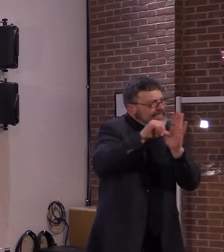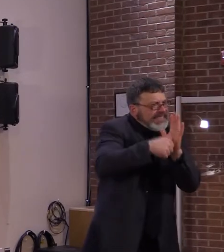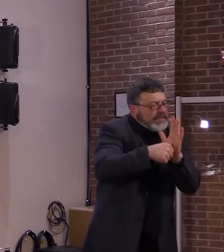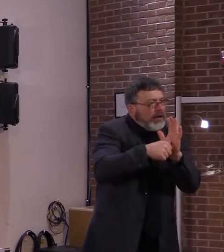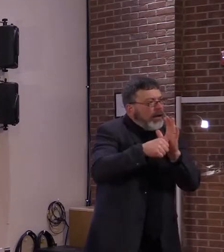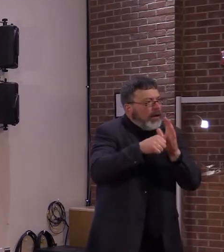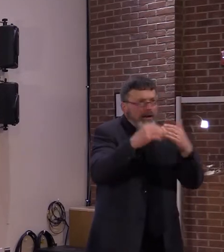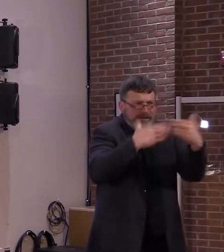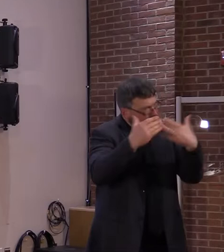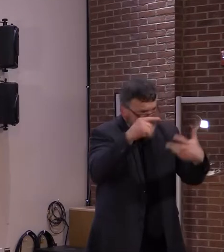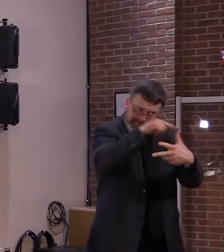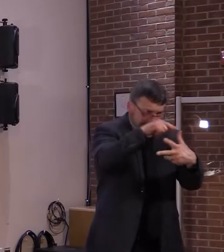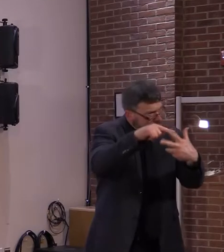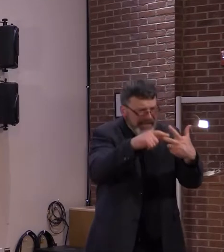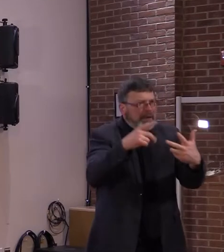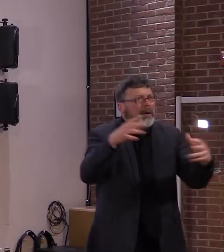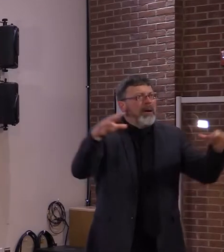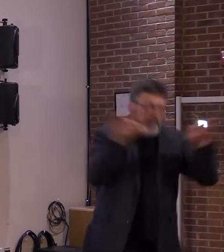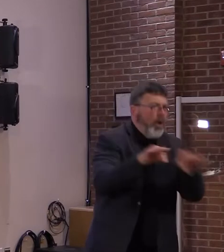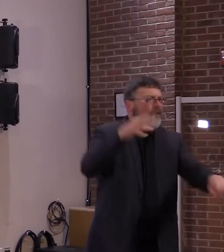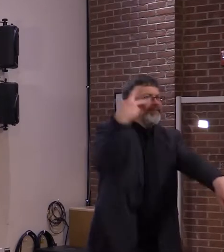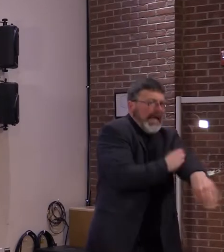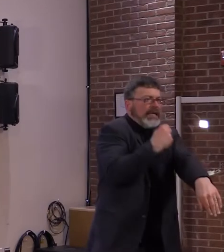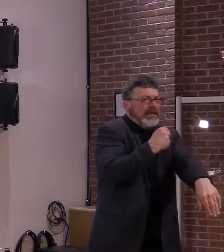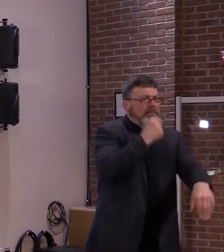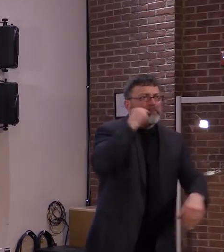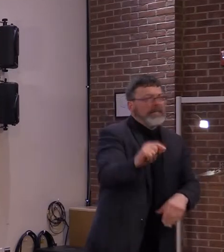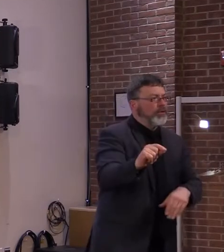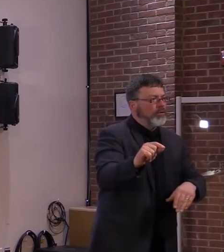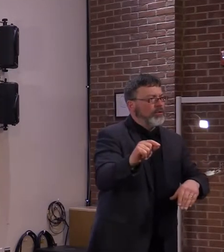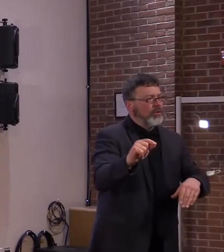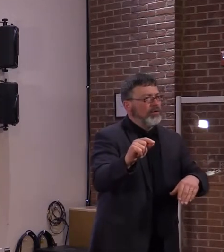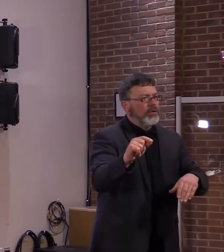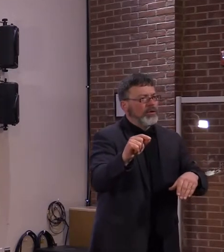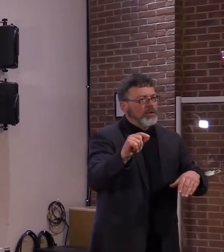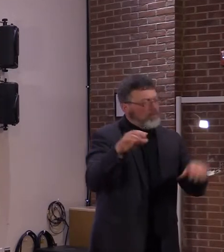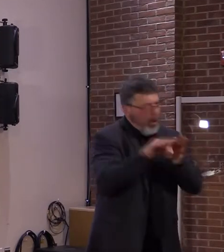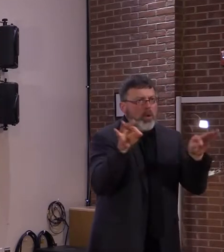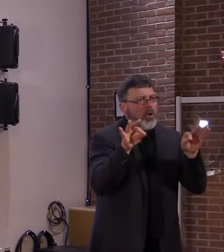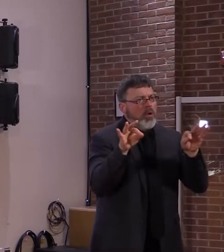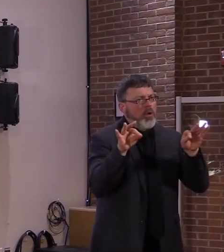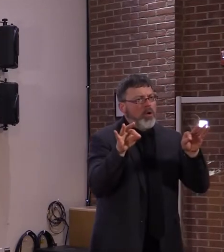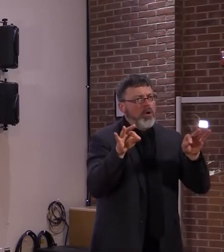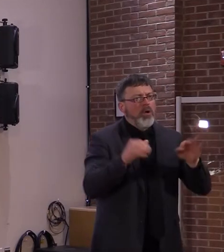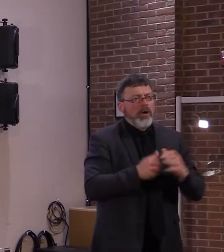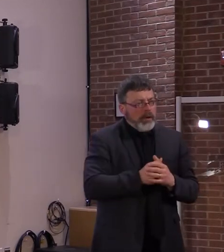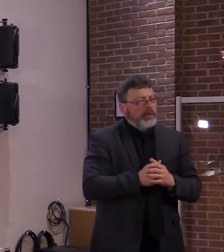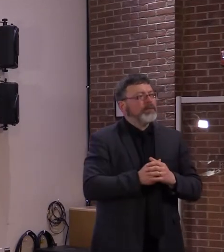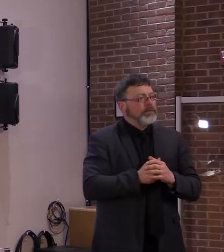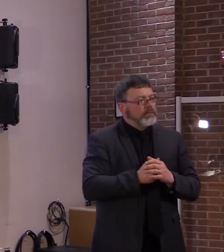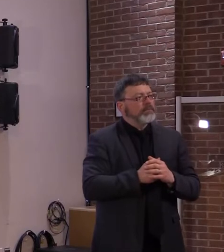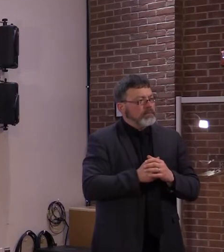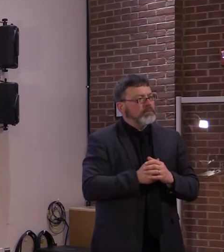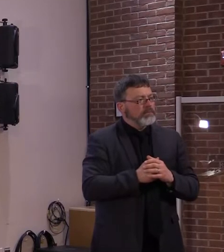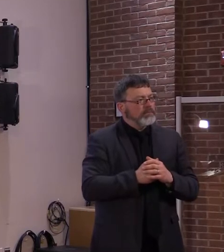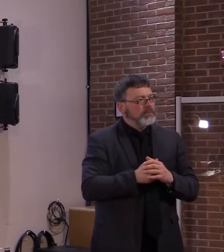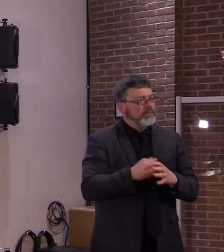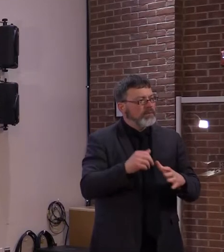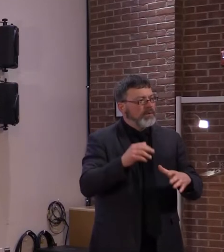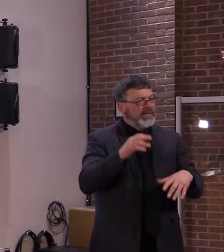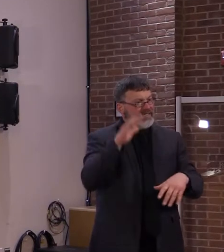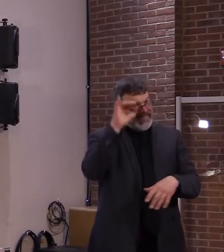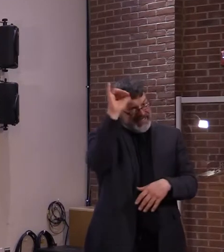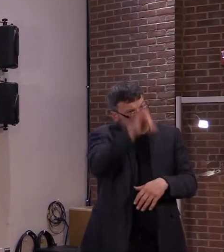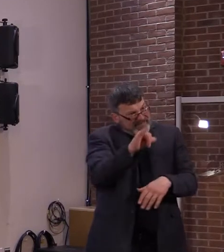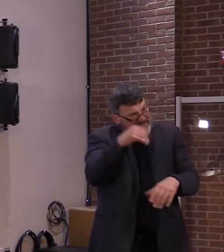is. Remember, our progress in vaccination is a core element of the Vermont Forward Plan, allowing